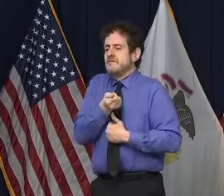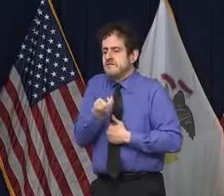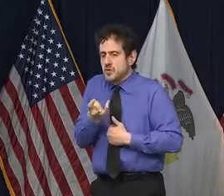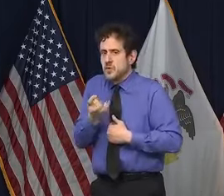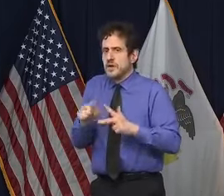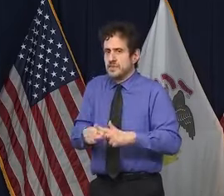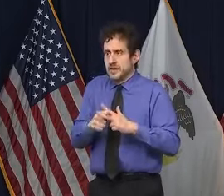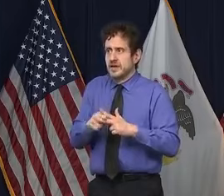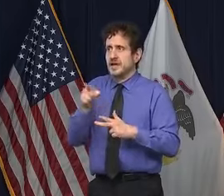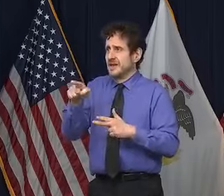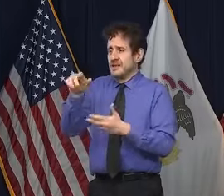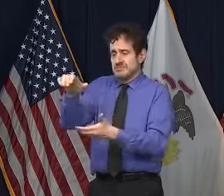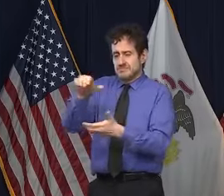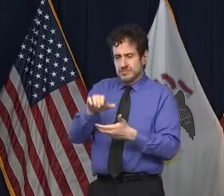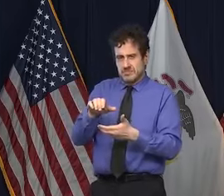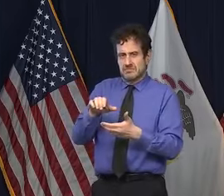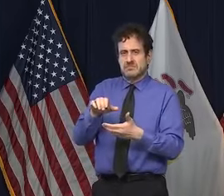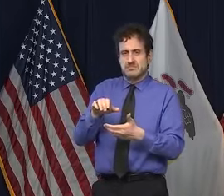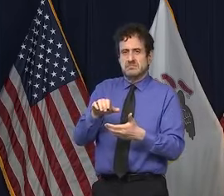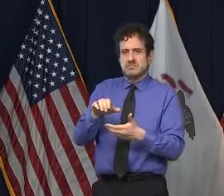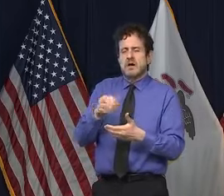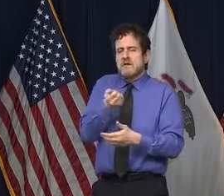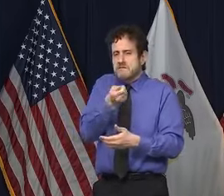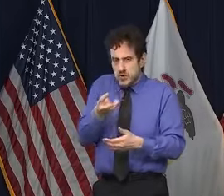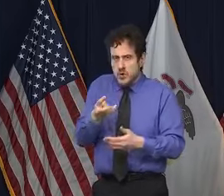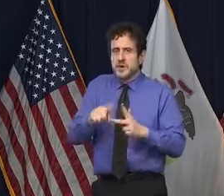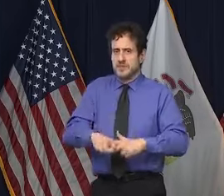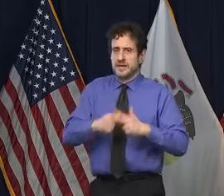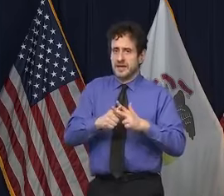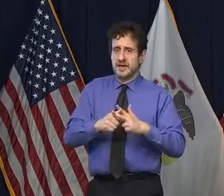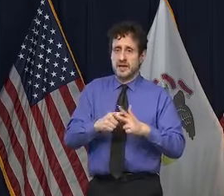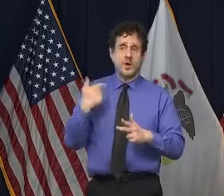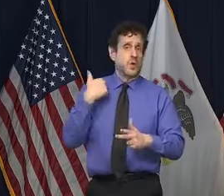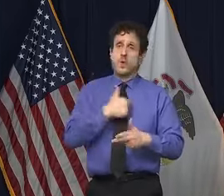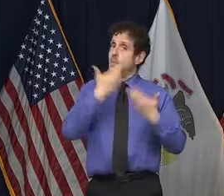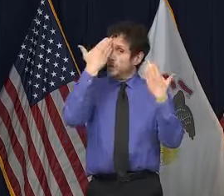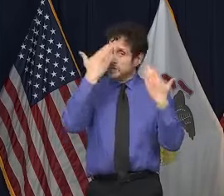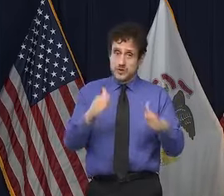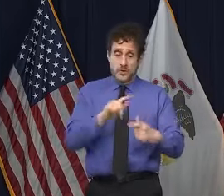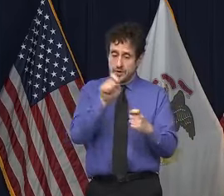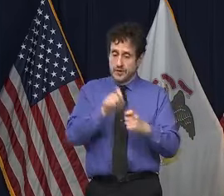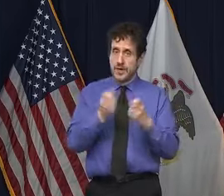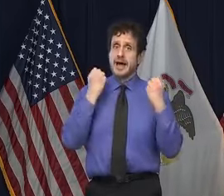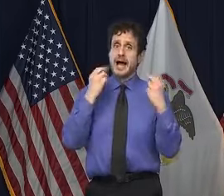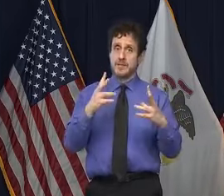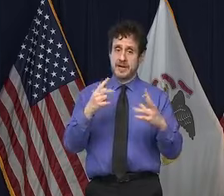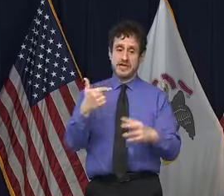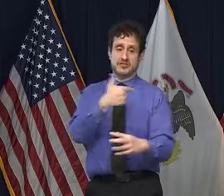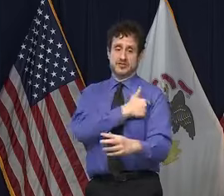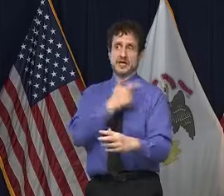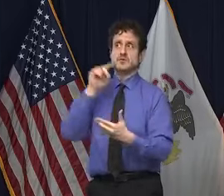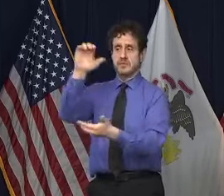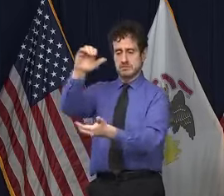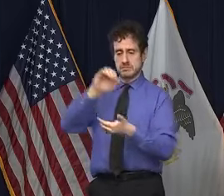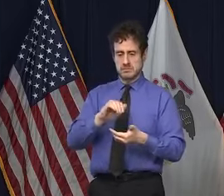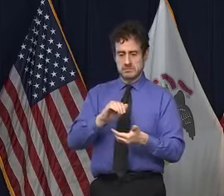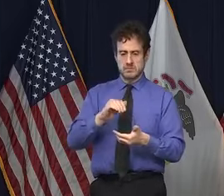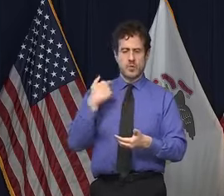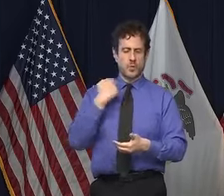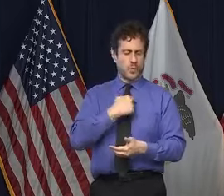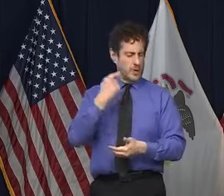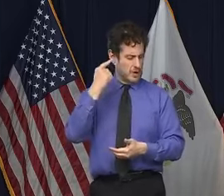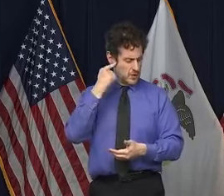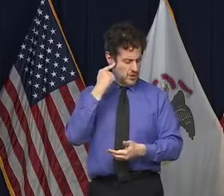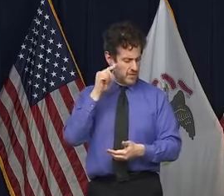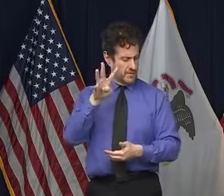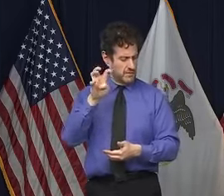they're only delivering a very small number, relatively speaking. We don't know the exact number. It keeps fluctuating. We originally heard 400